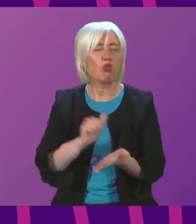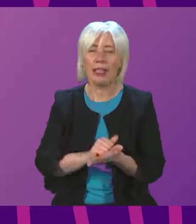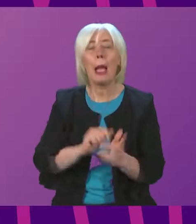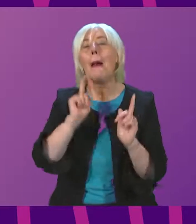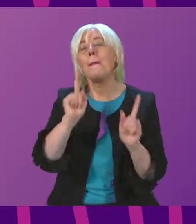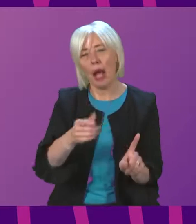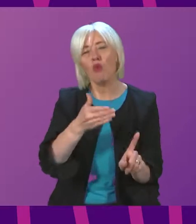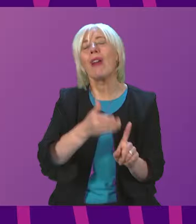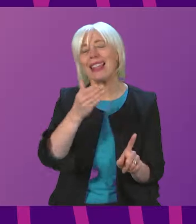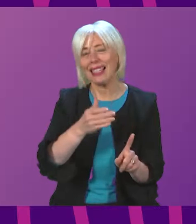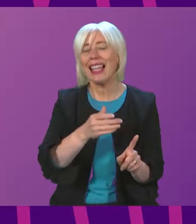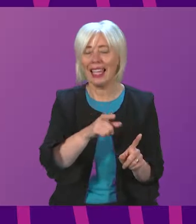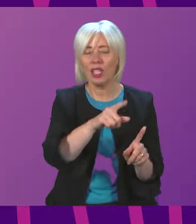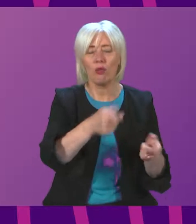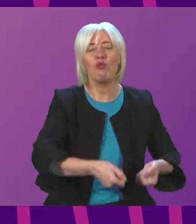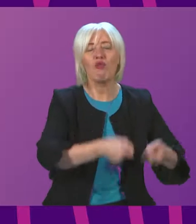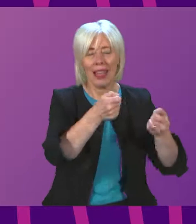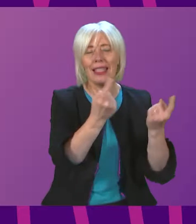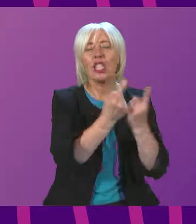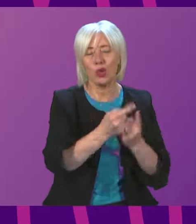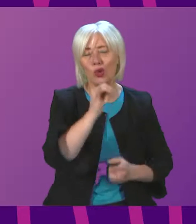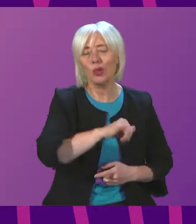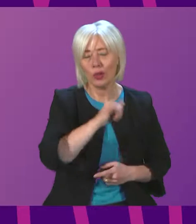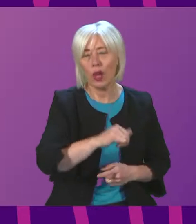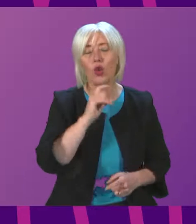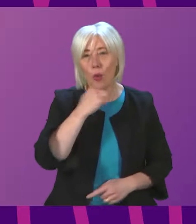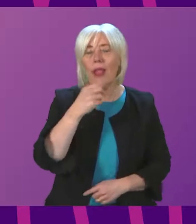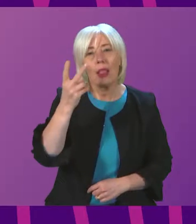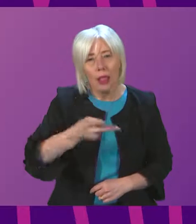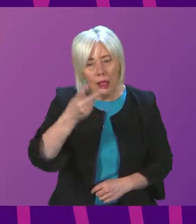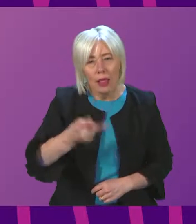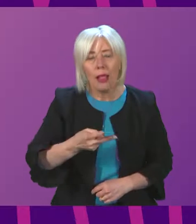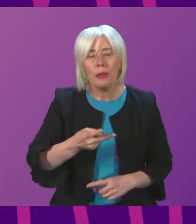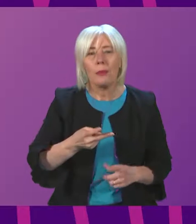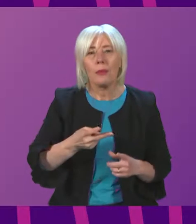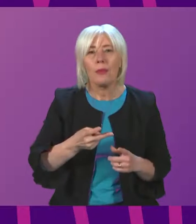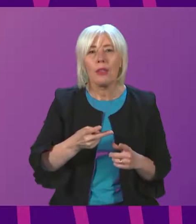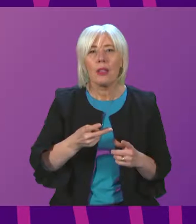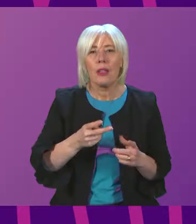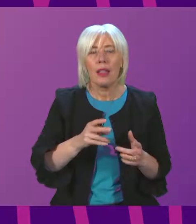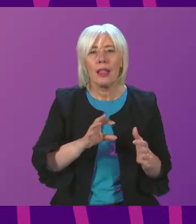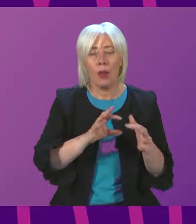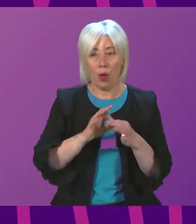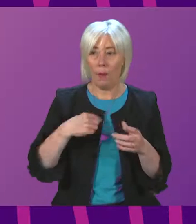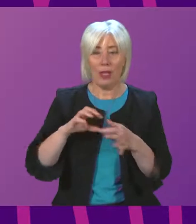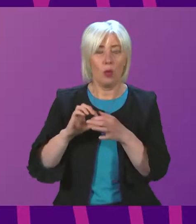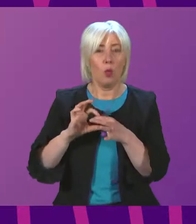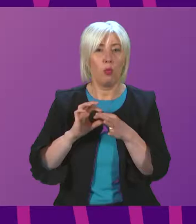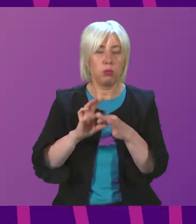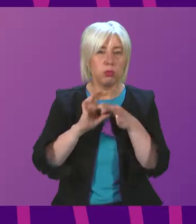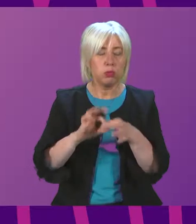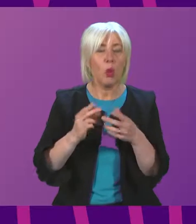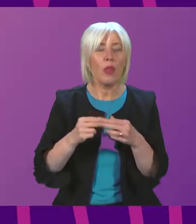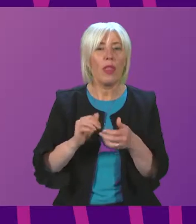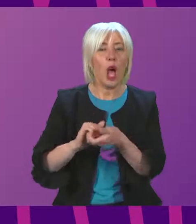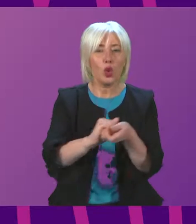the issues that the member quite rightly raises. So let me reiterate again around the work that we've done with the Association of British